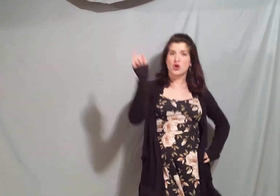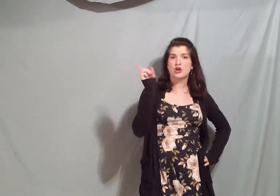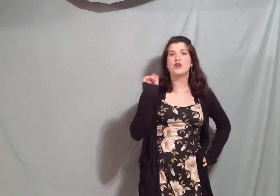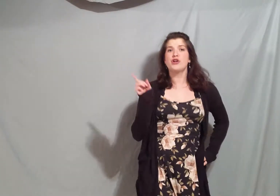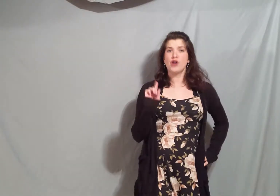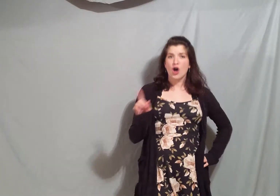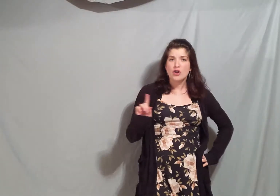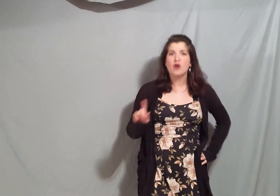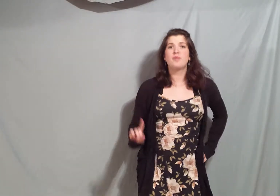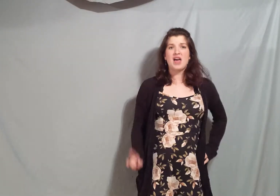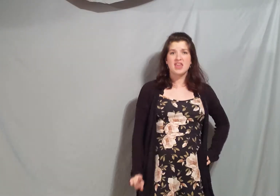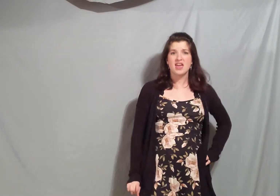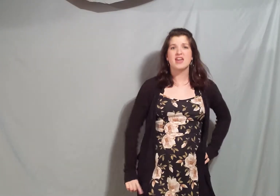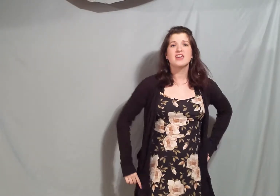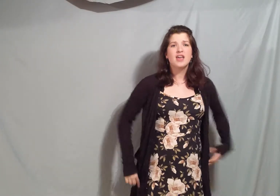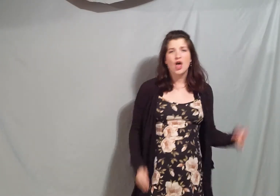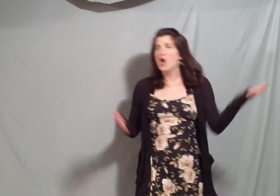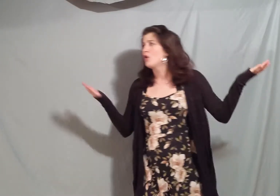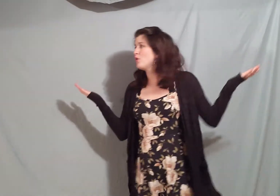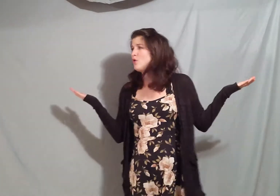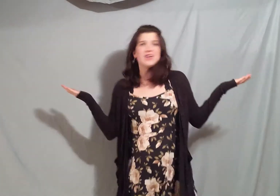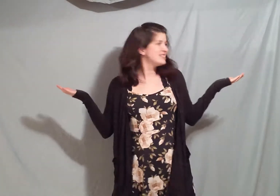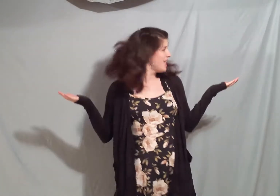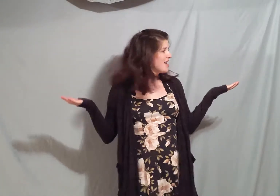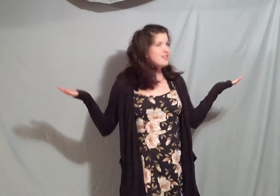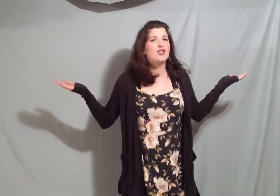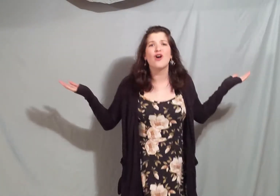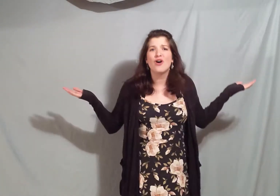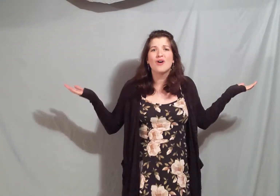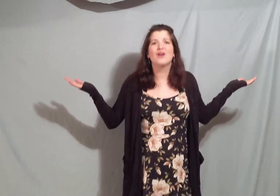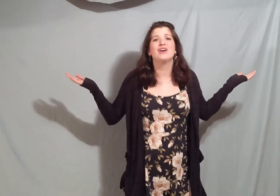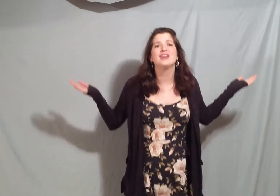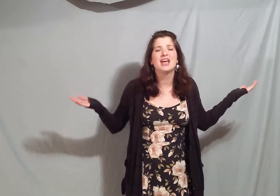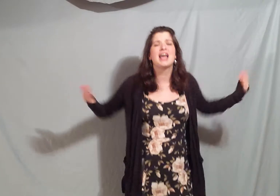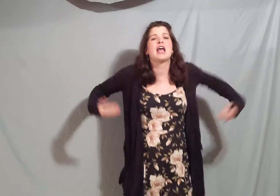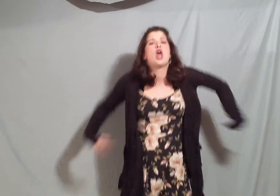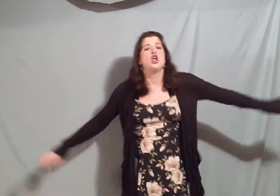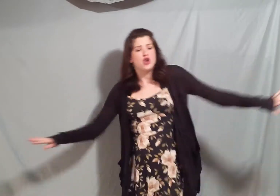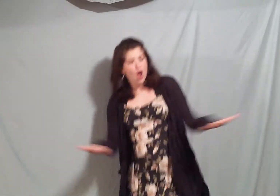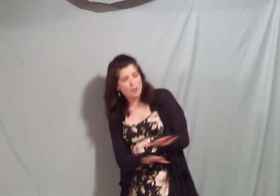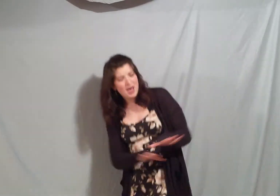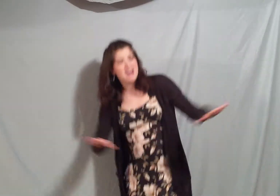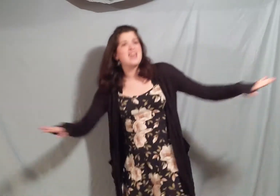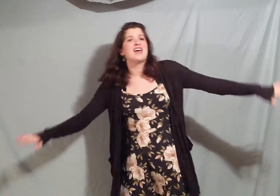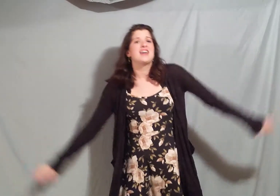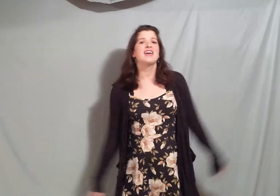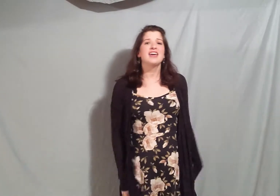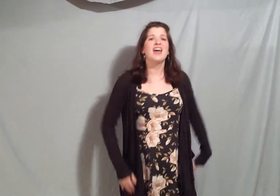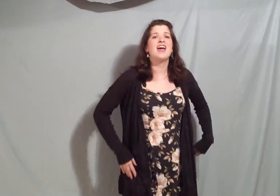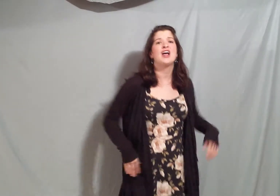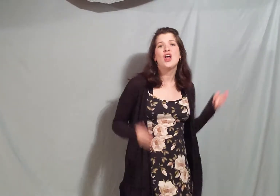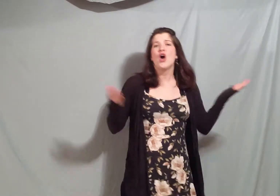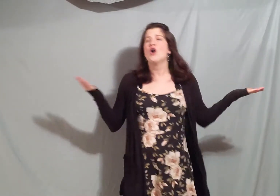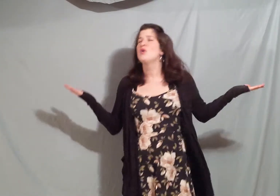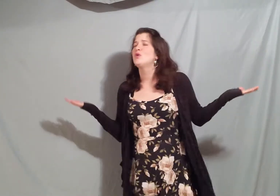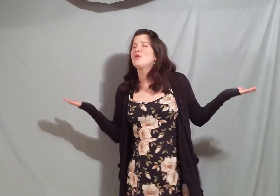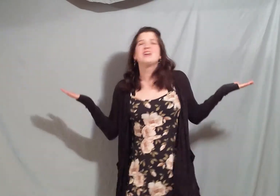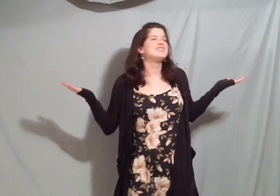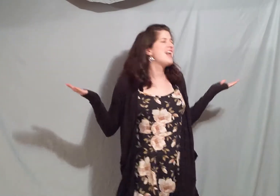no, no, no, no, nobody Who is like the Lord Nobody Who is like